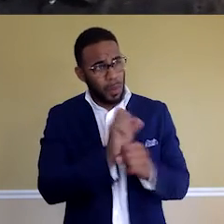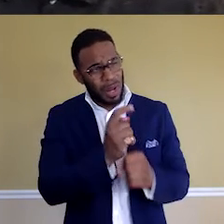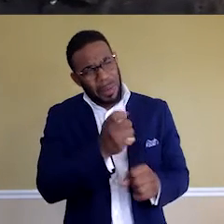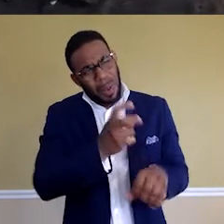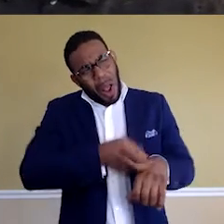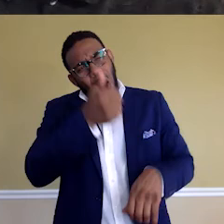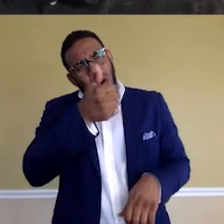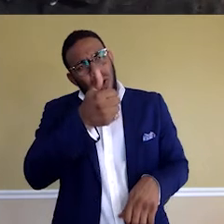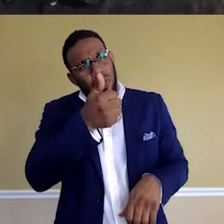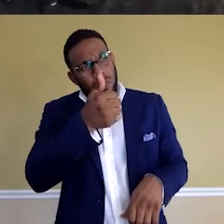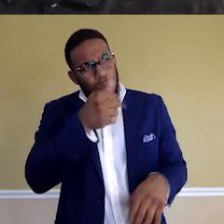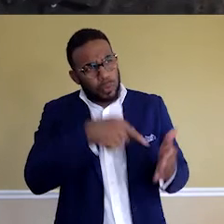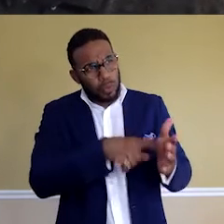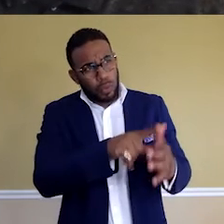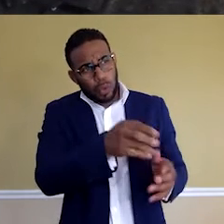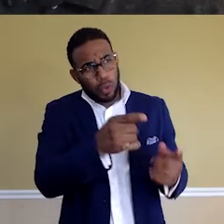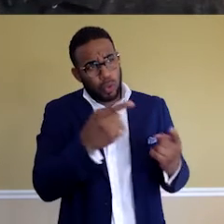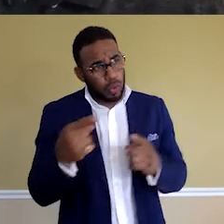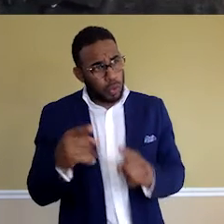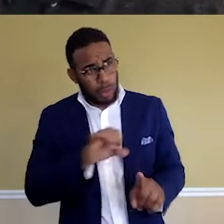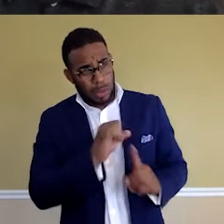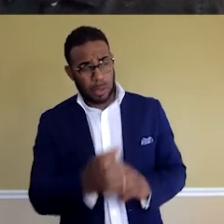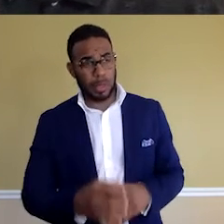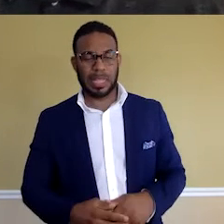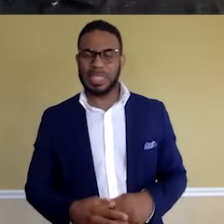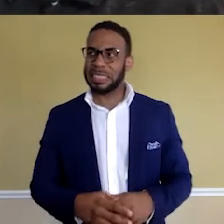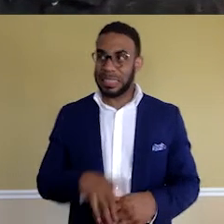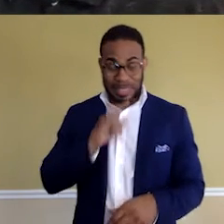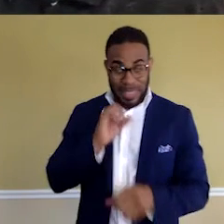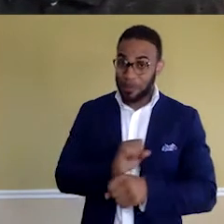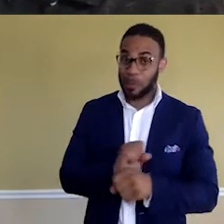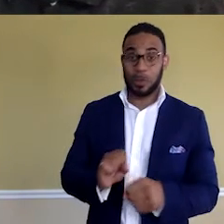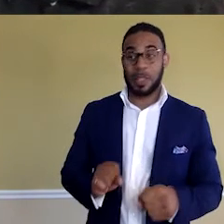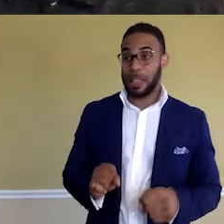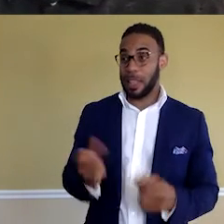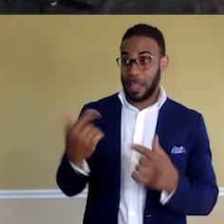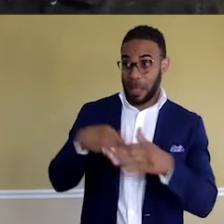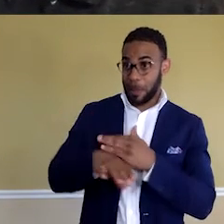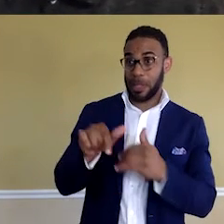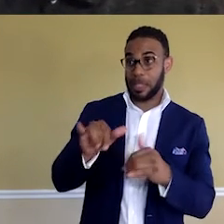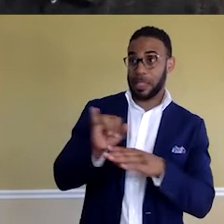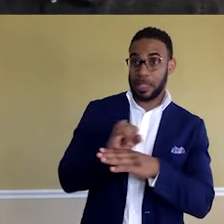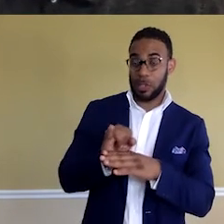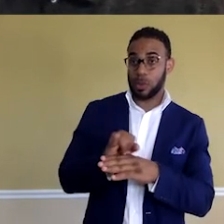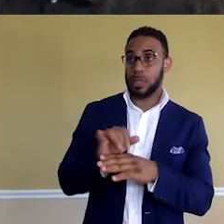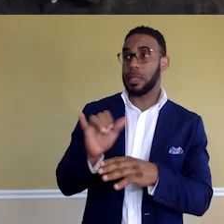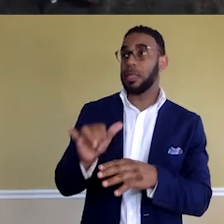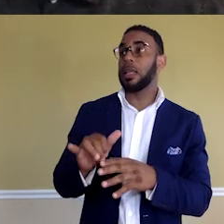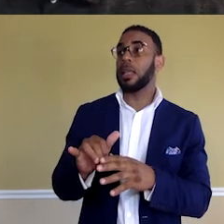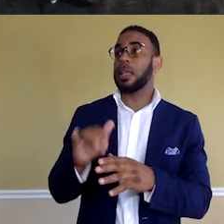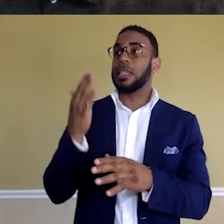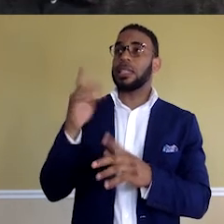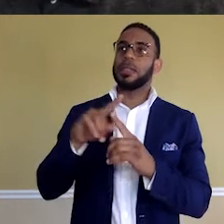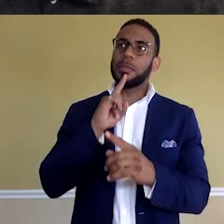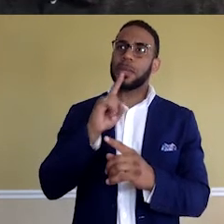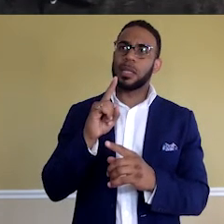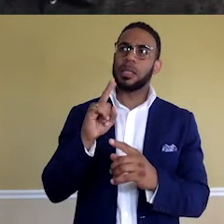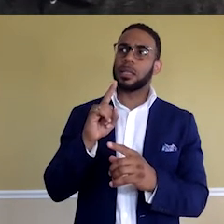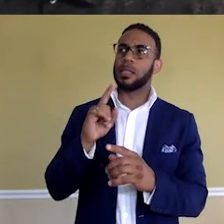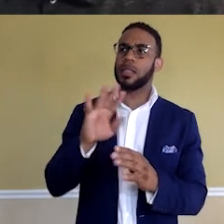harder due to your circumstances? I absolutely do. I mean, coming into this industry that seems to be pretty youth-centric at